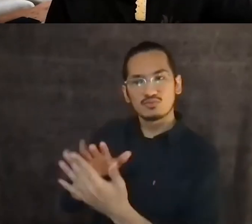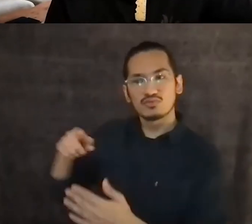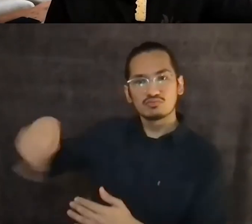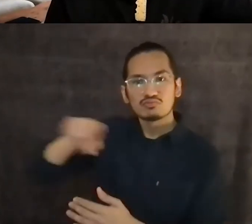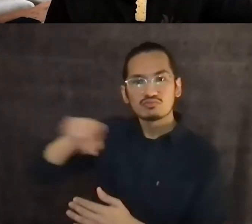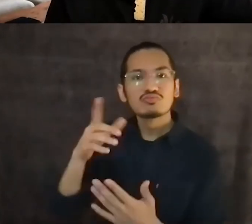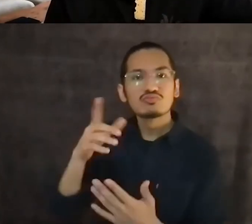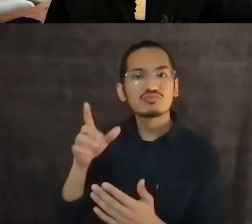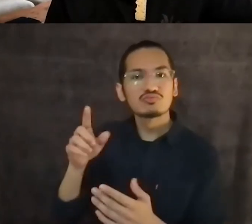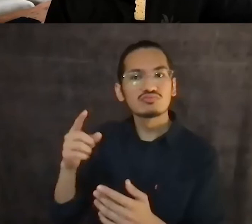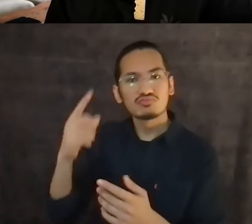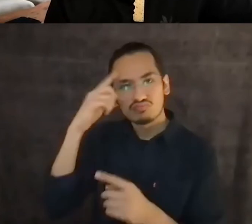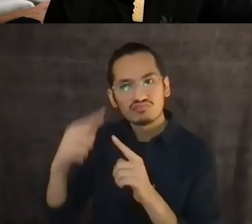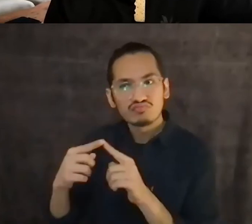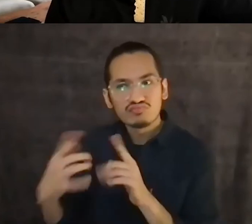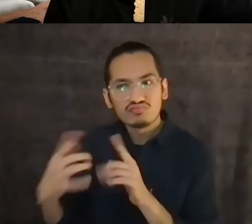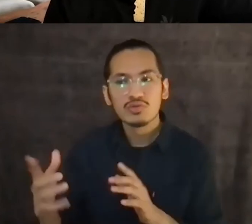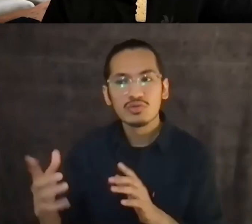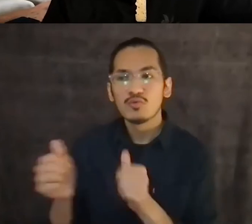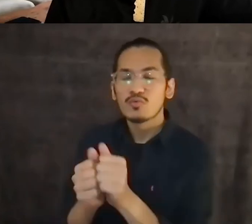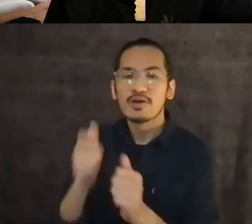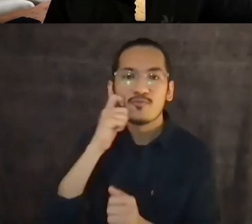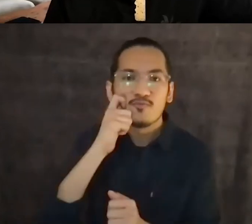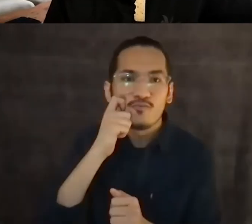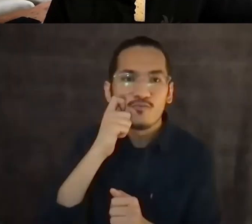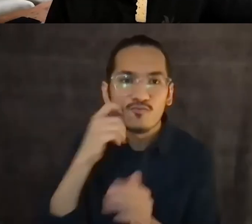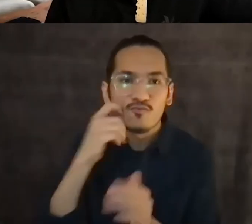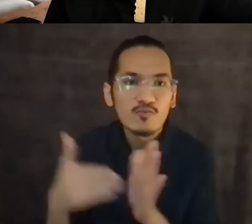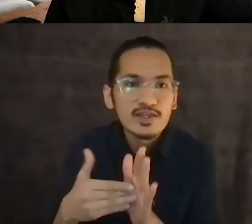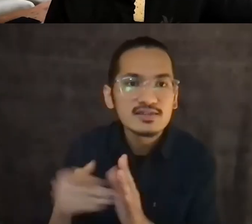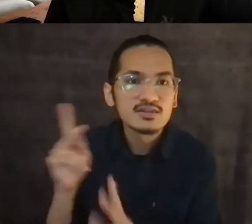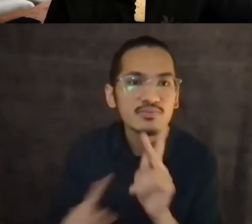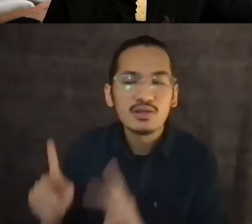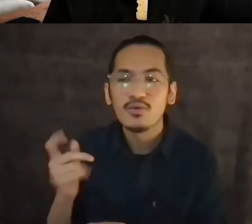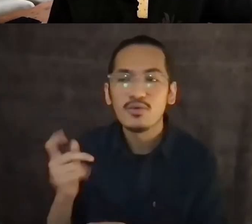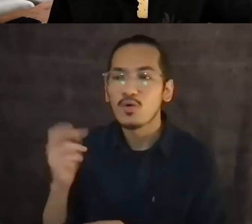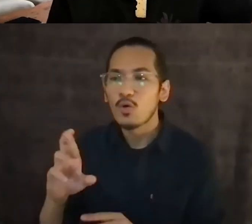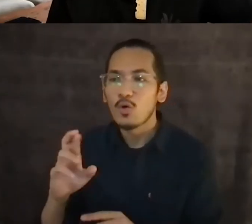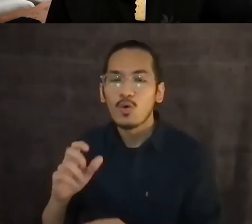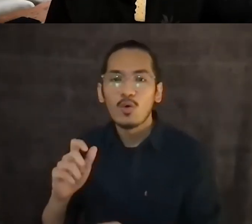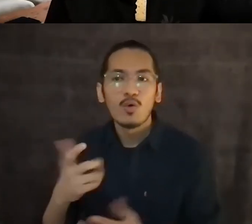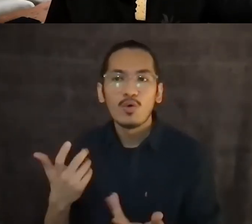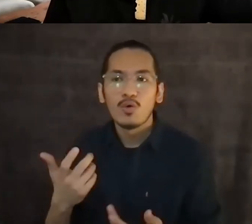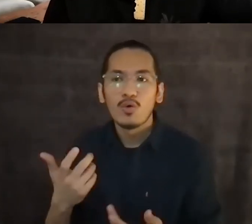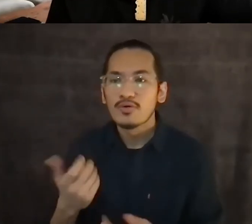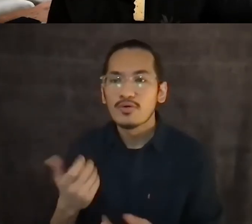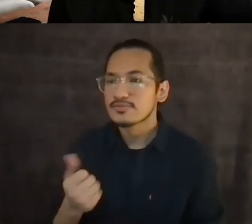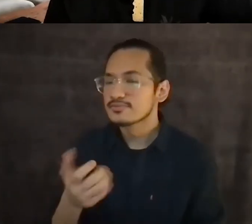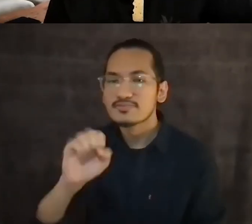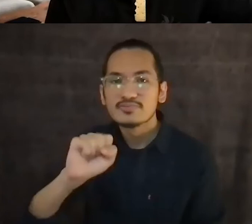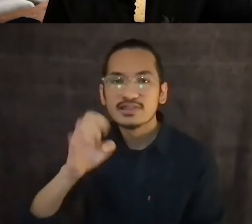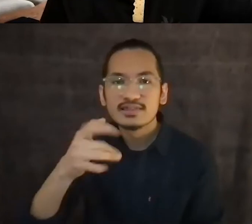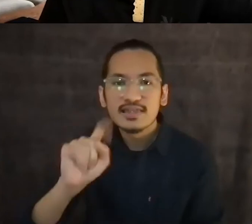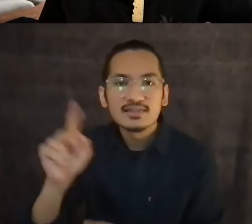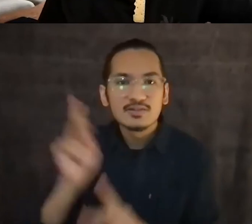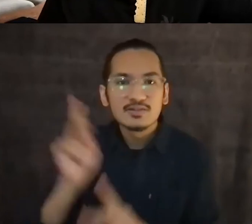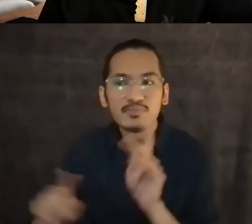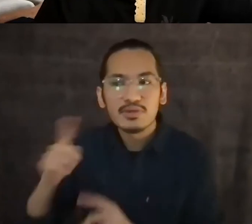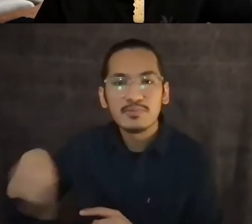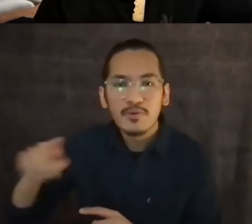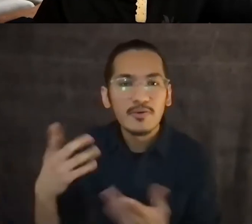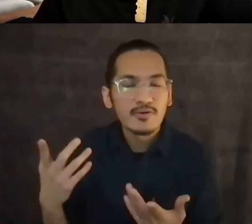than like racist people or sexist people or homophobic people. And like how I deal with those folks is I no longer care